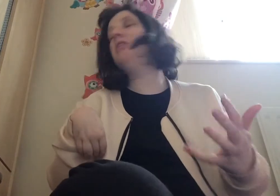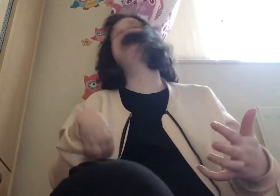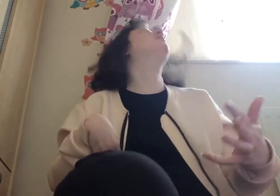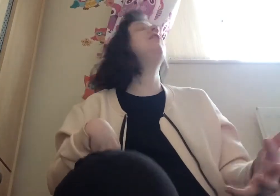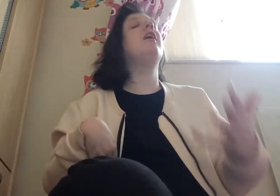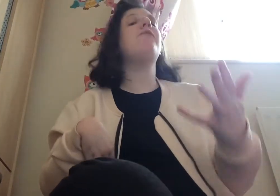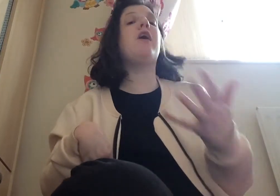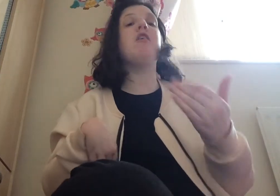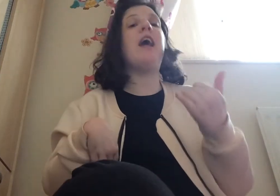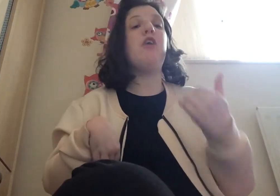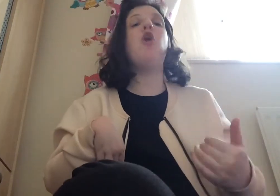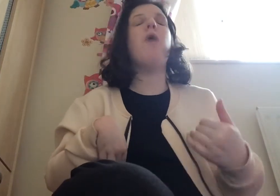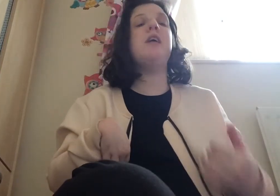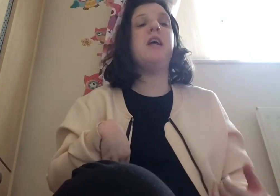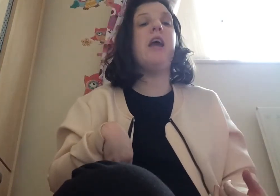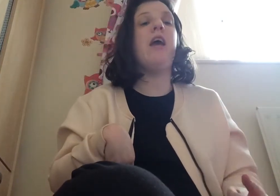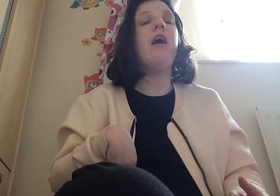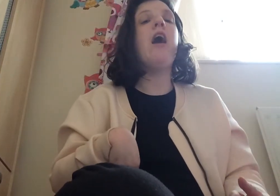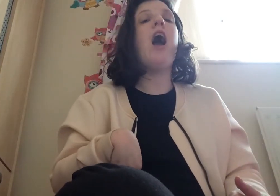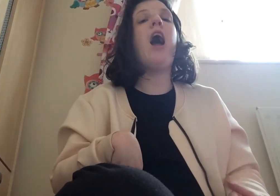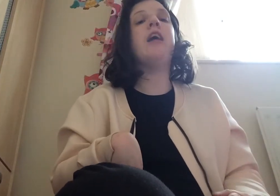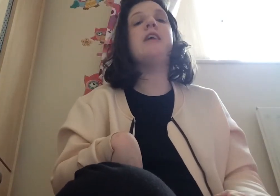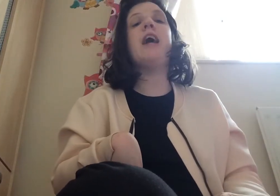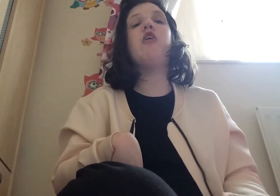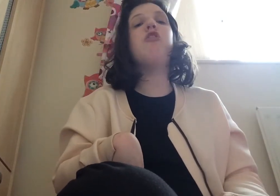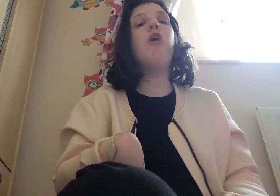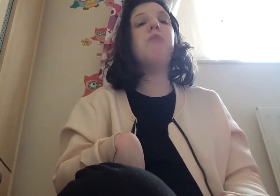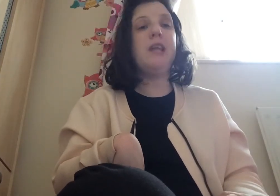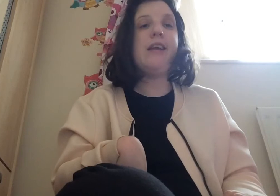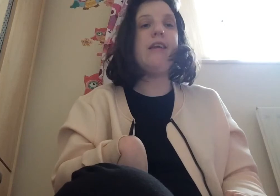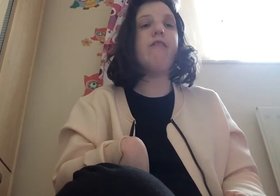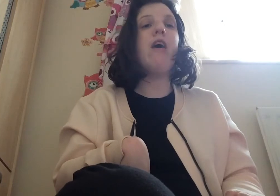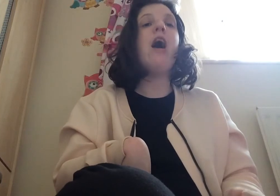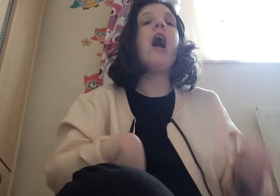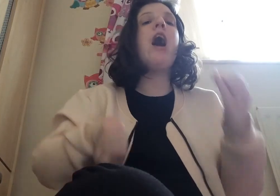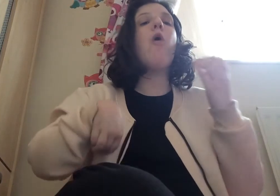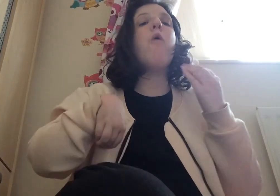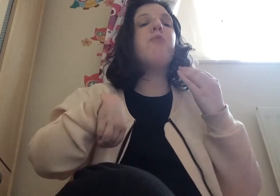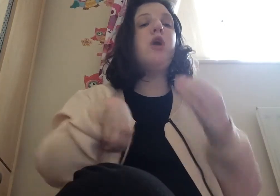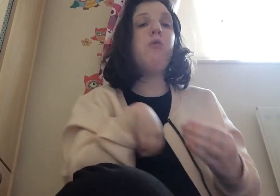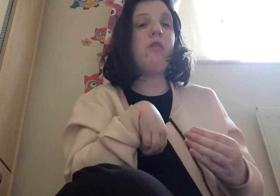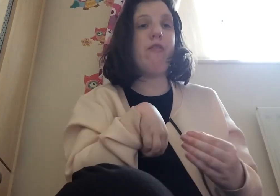whoa because i have no idea and i could not believe how beautiful